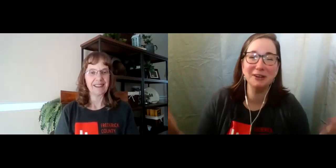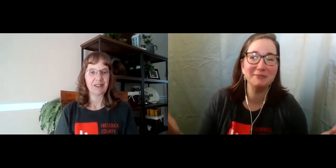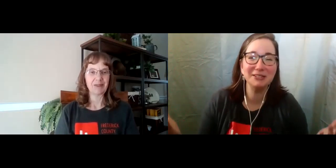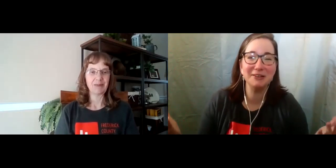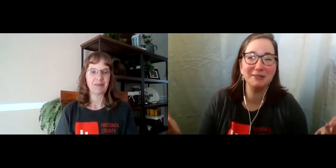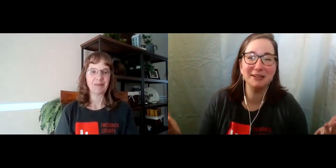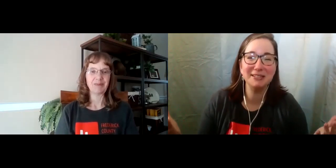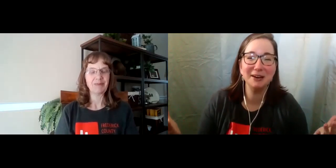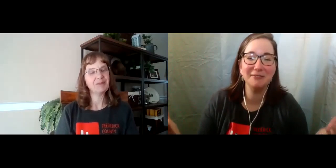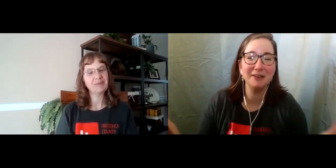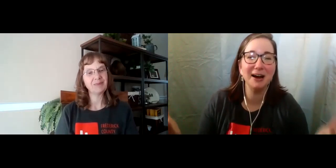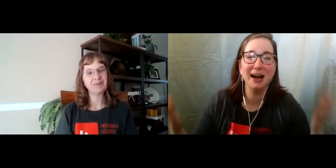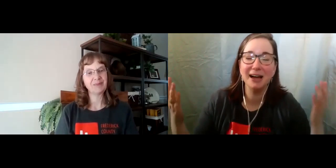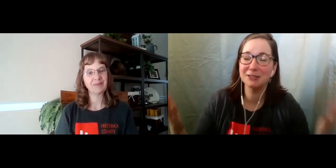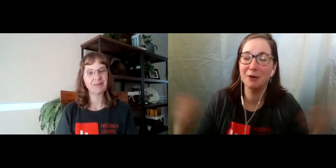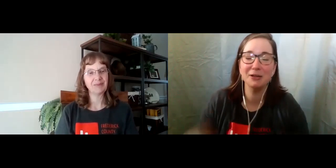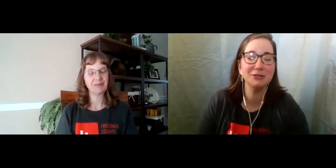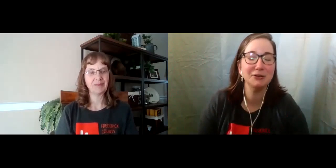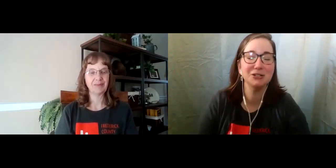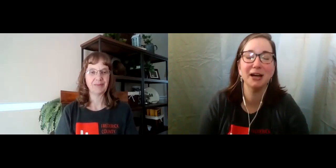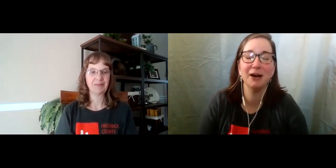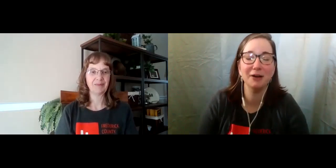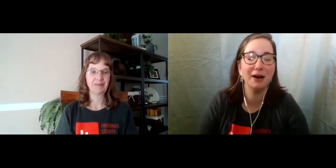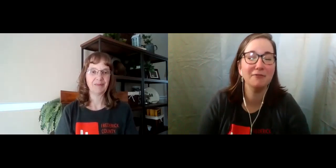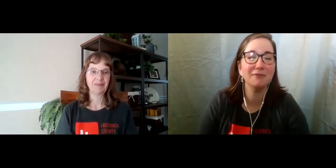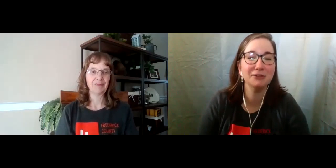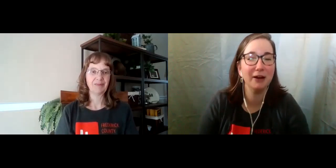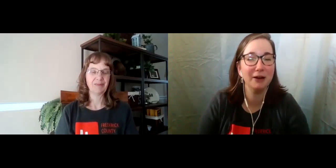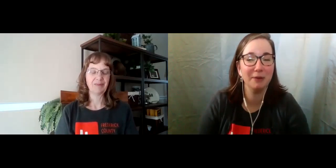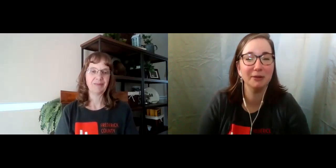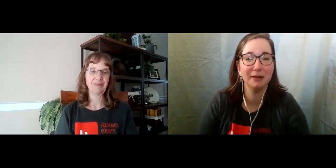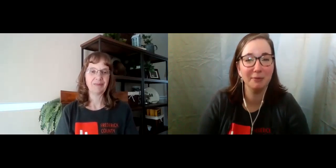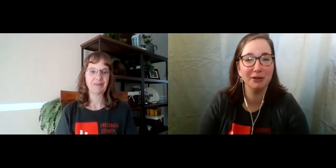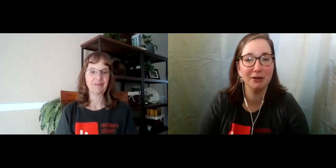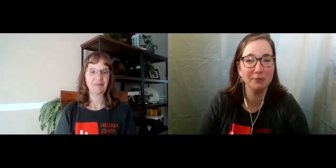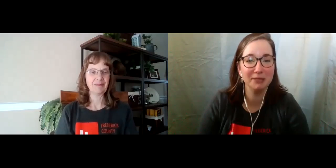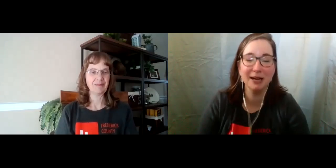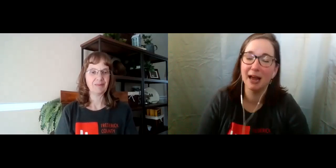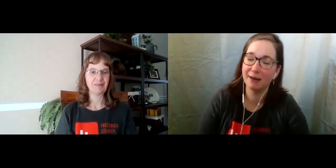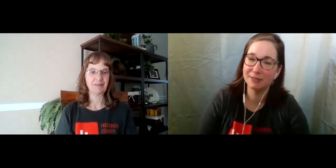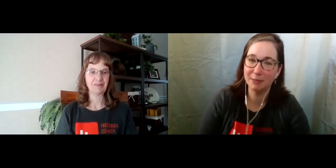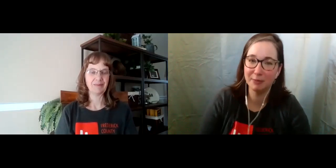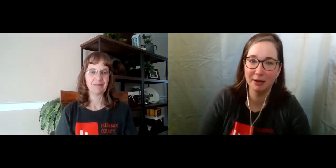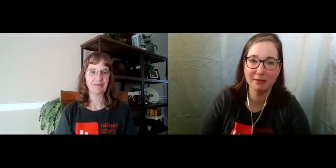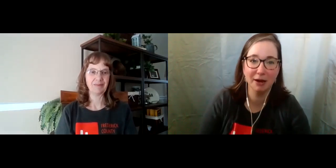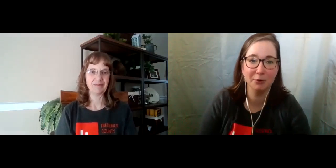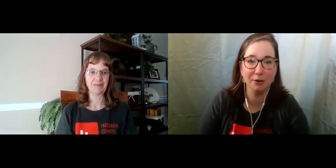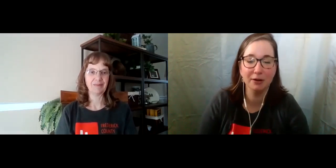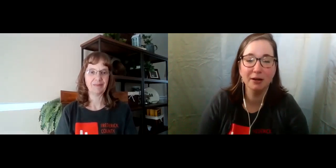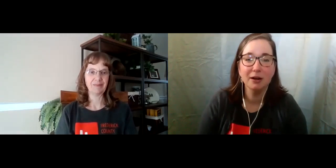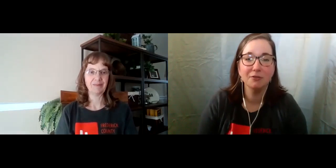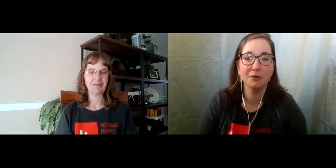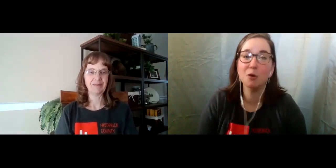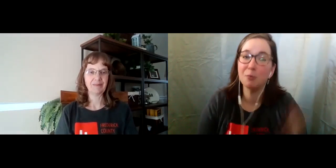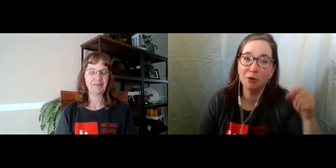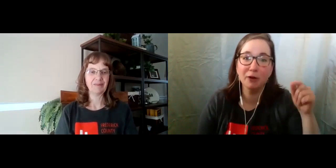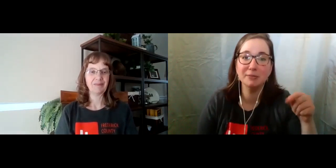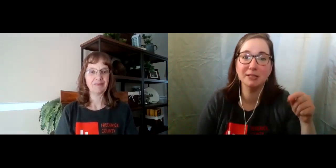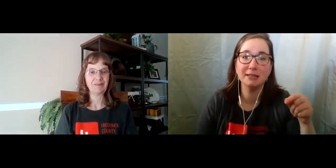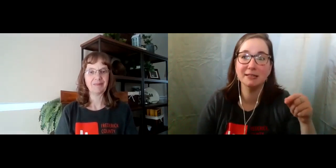Miss Cheryl and myself. As always, you can check out Frederick County Public Library's website, fcpl.org, for more programs like this